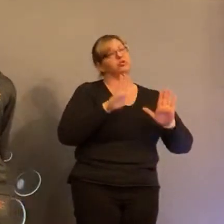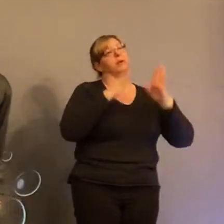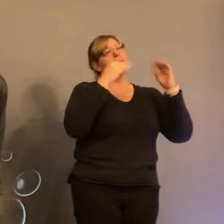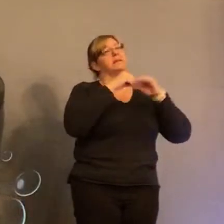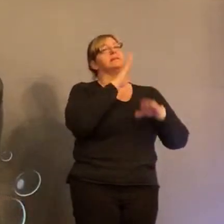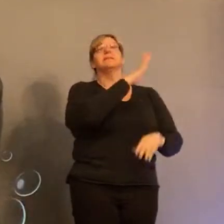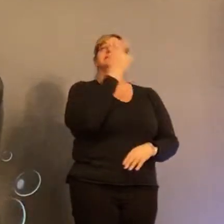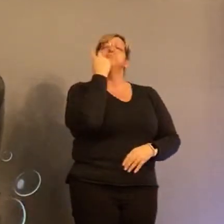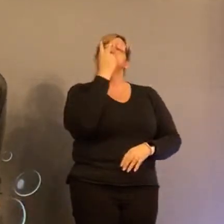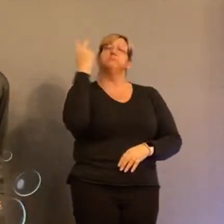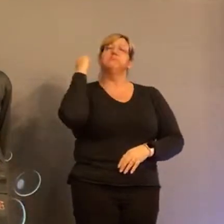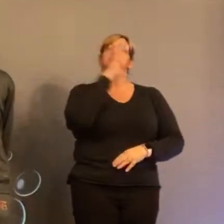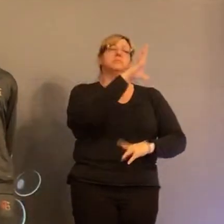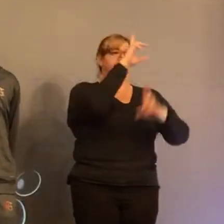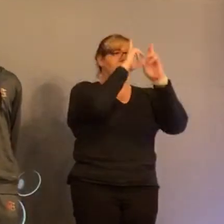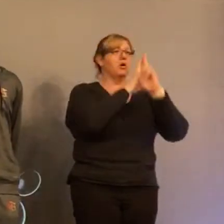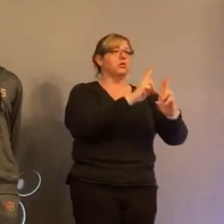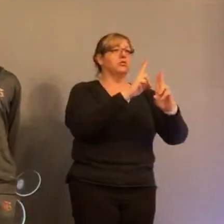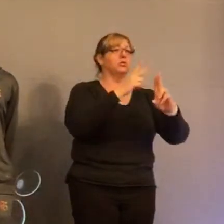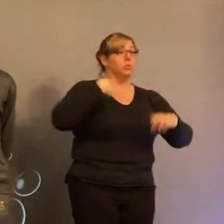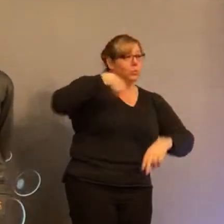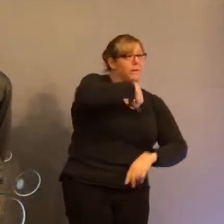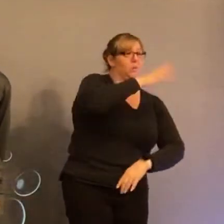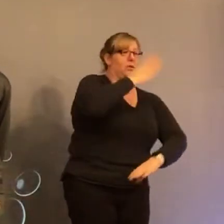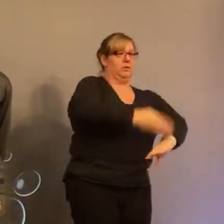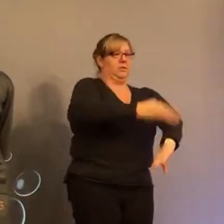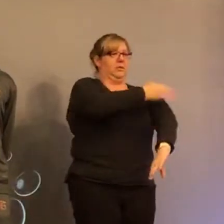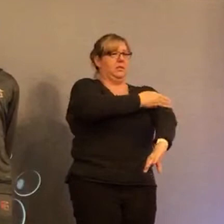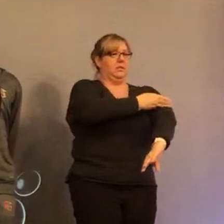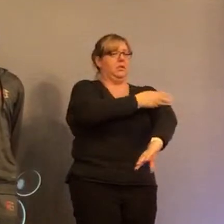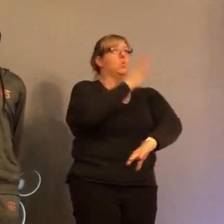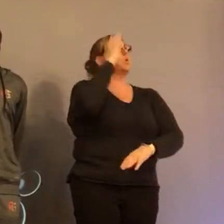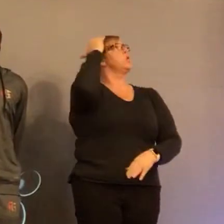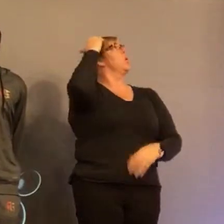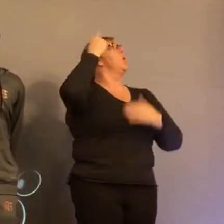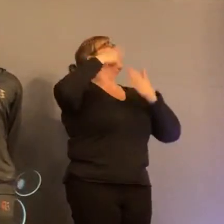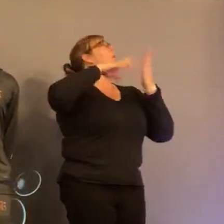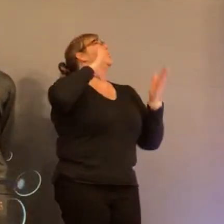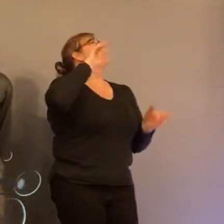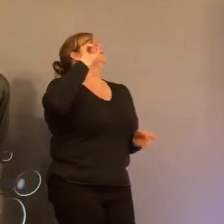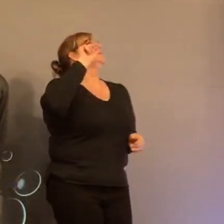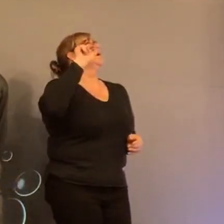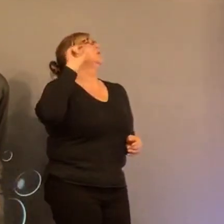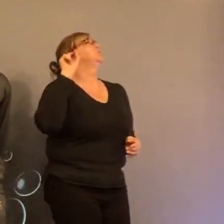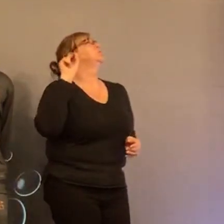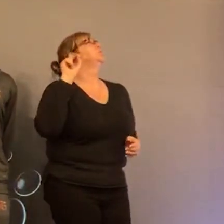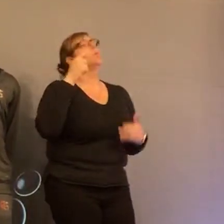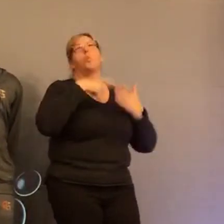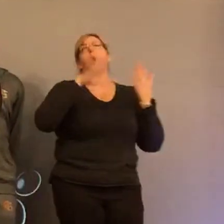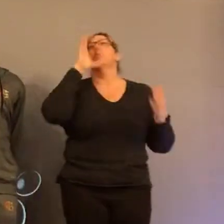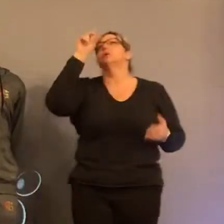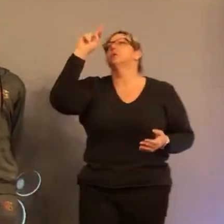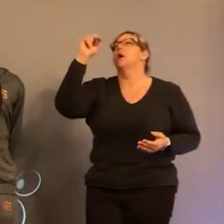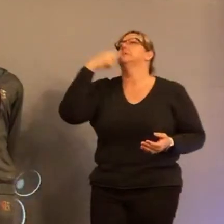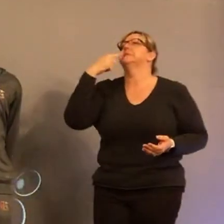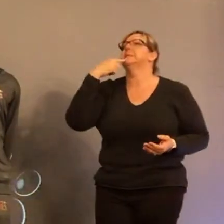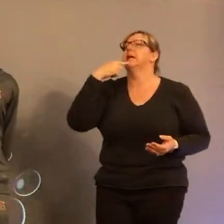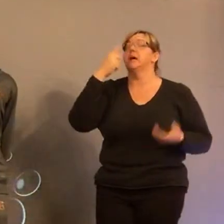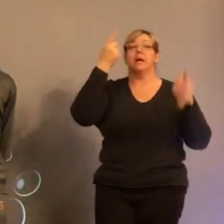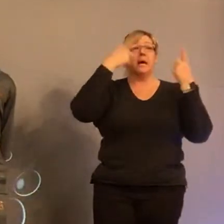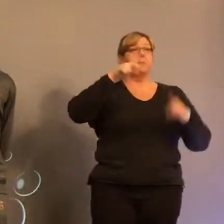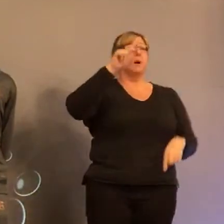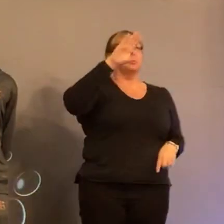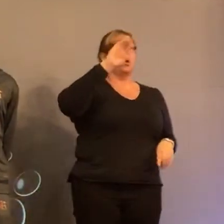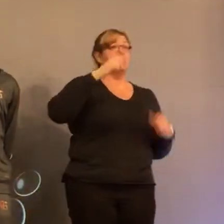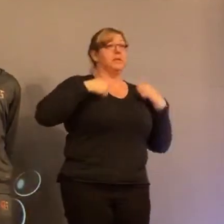his memory and we'll be the better for it because we'll have a what would Don do what would Don say we had an issue with a Colby jersey we